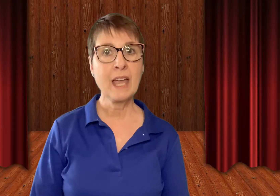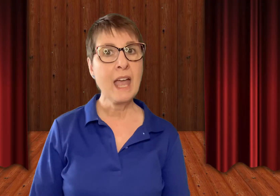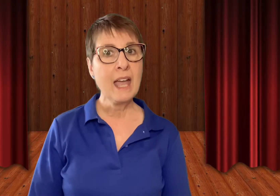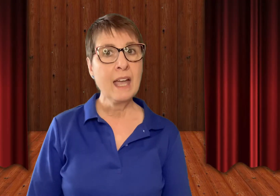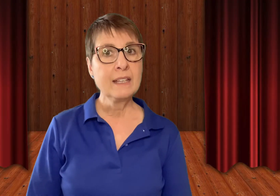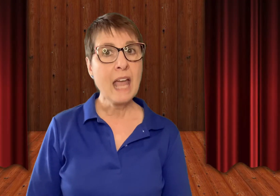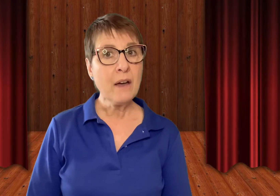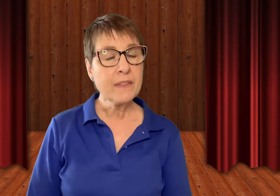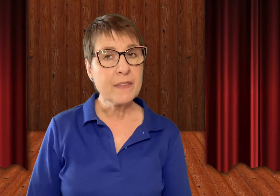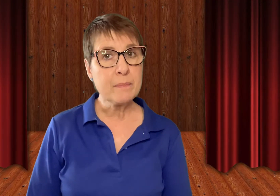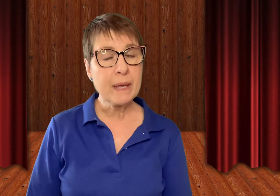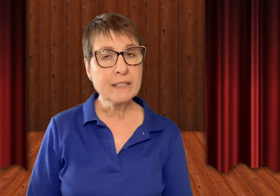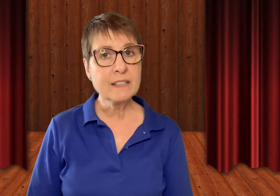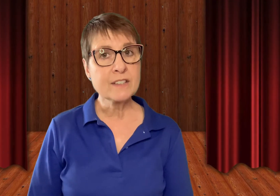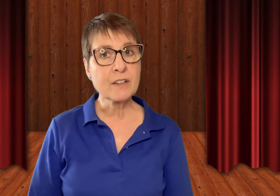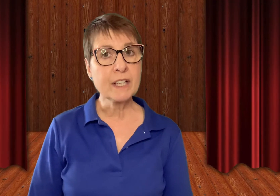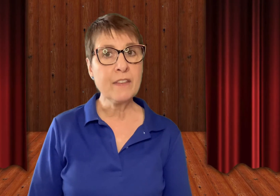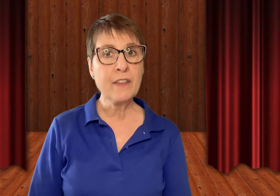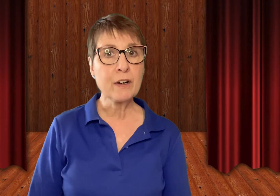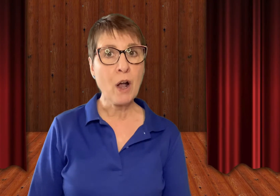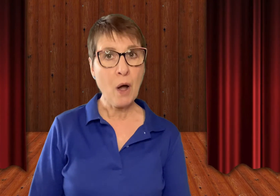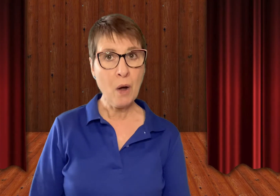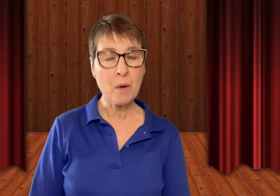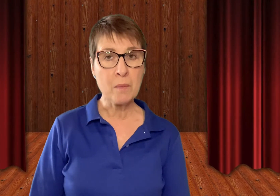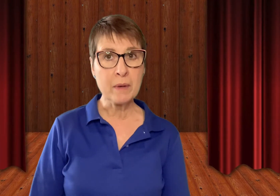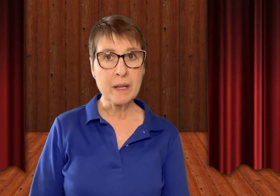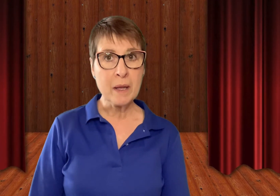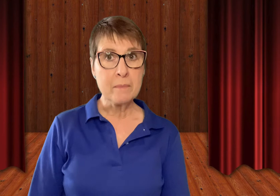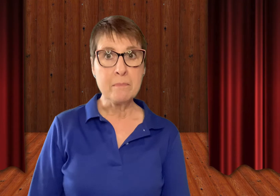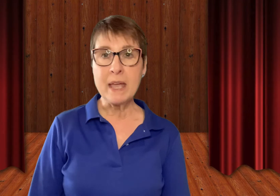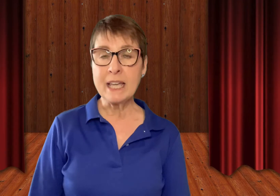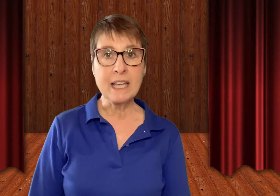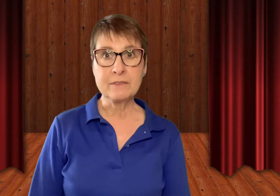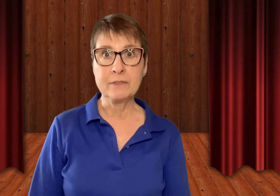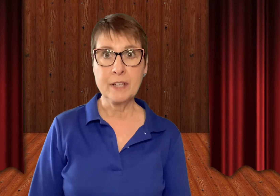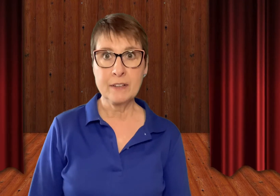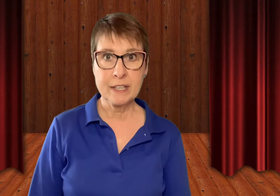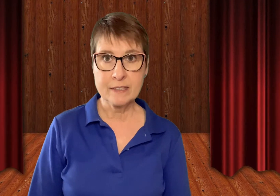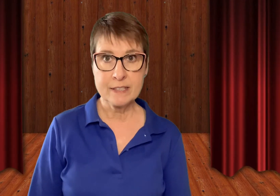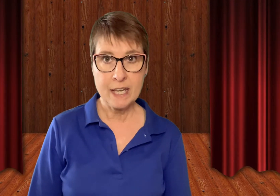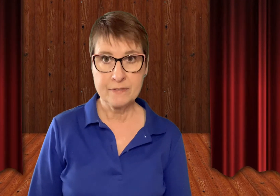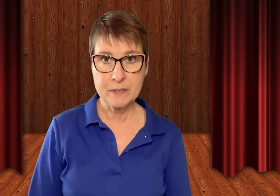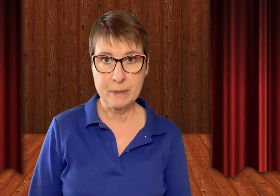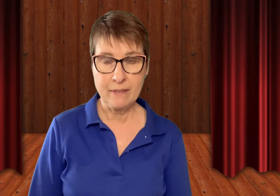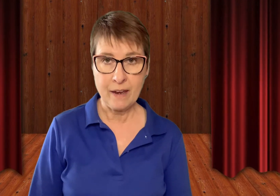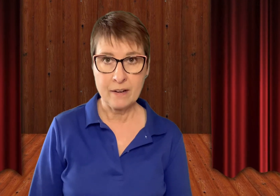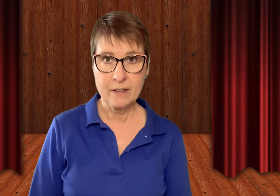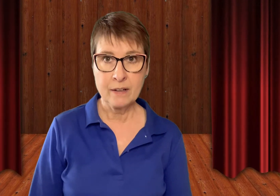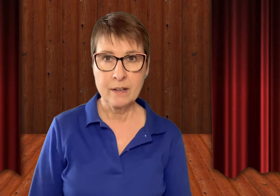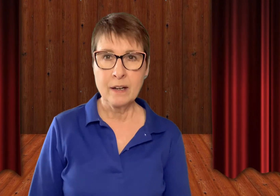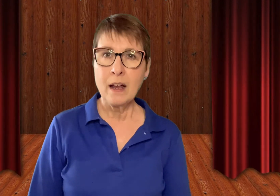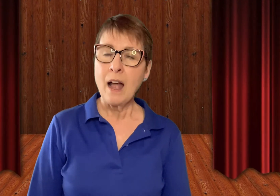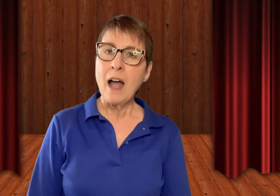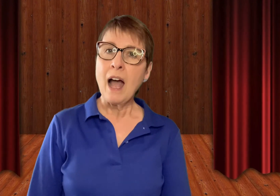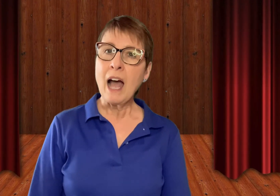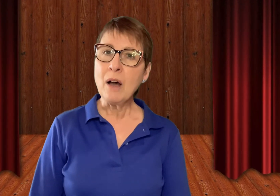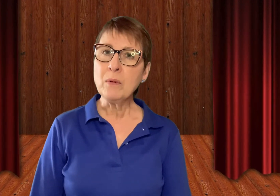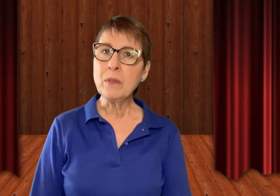Now that the bandits are in their home, making it very unsafe to be there, how will the